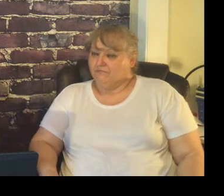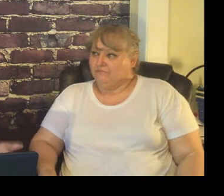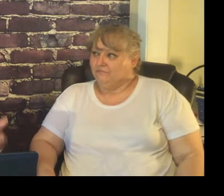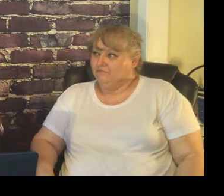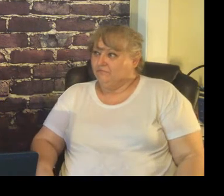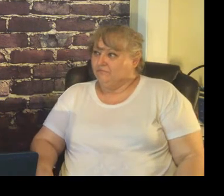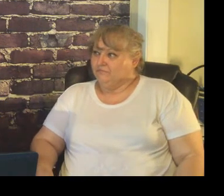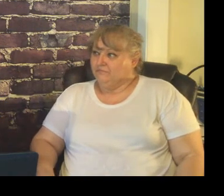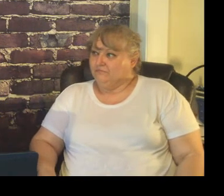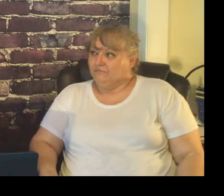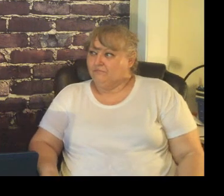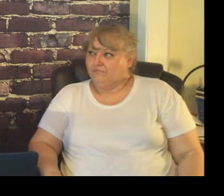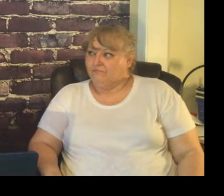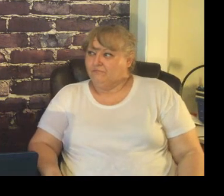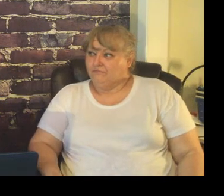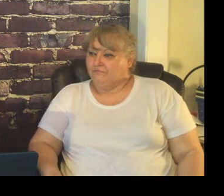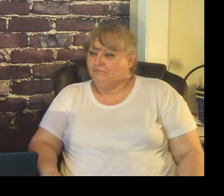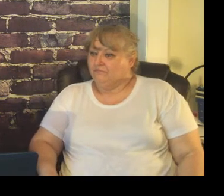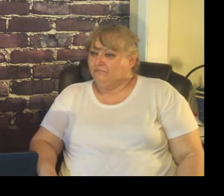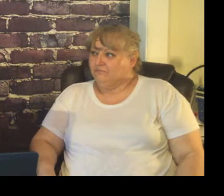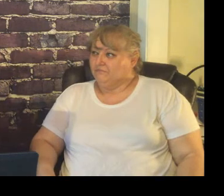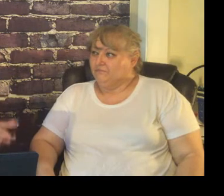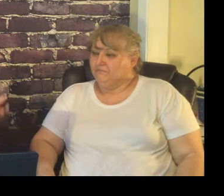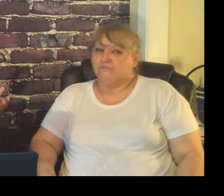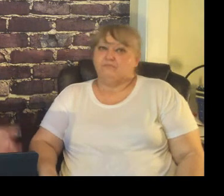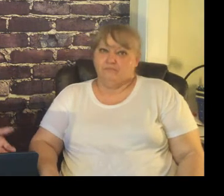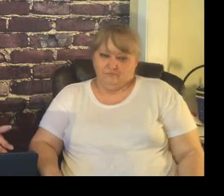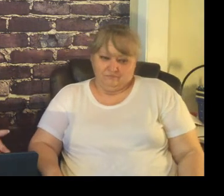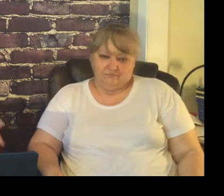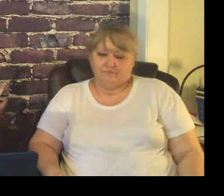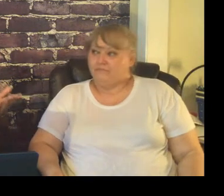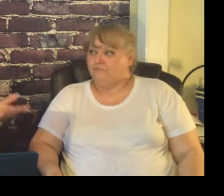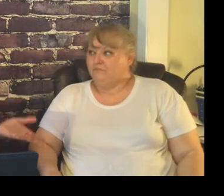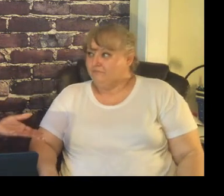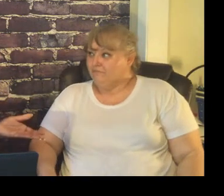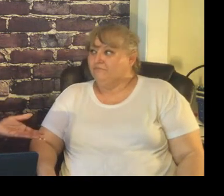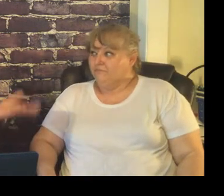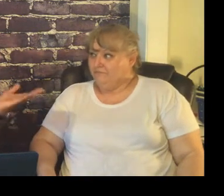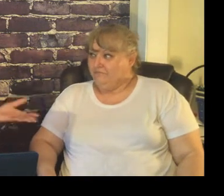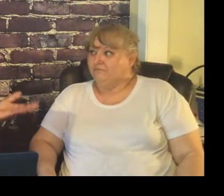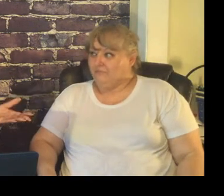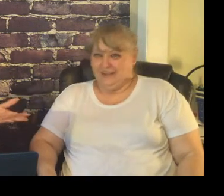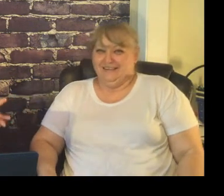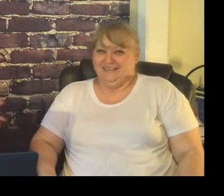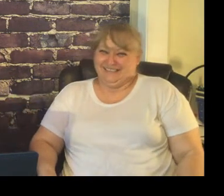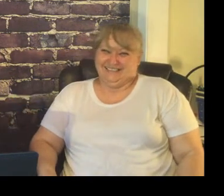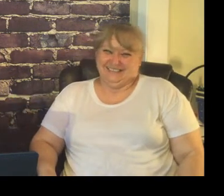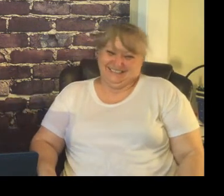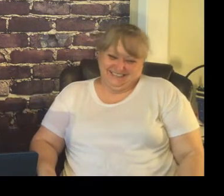have found that effective teachers are the most important factor in student success duh I mean I don't know what else to say